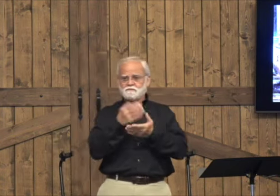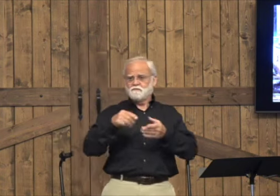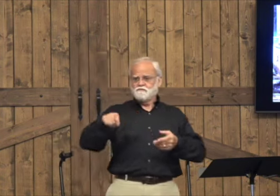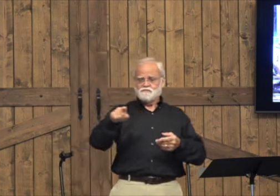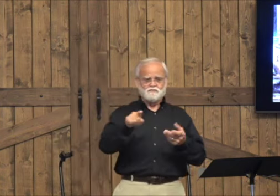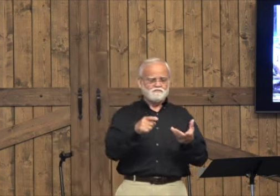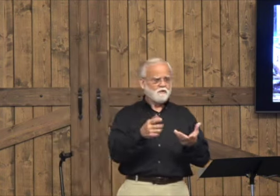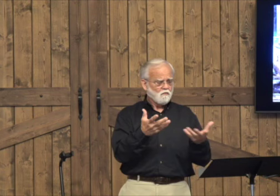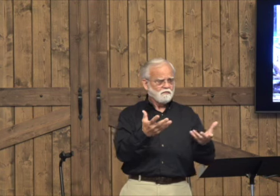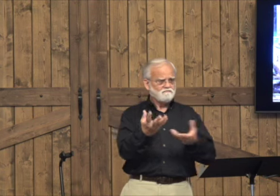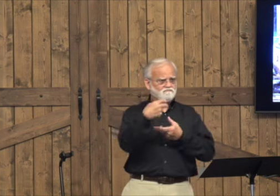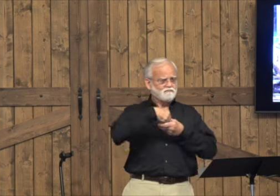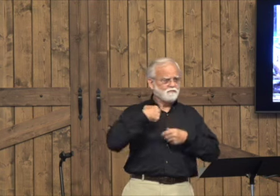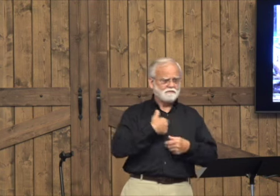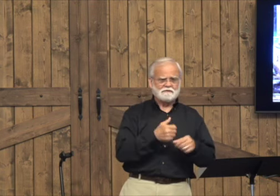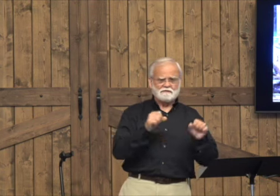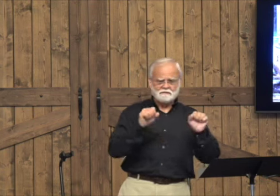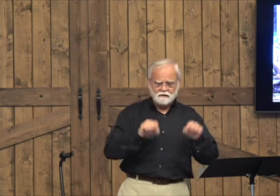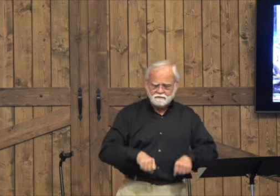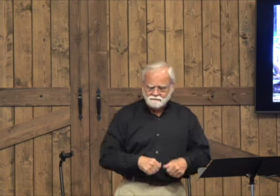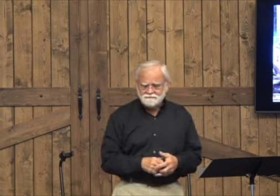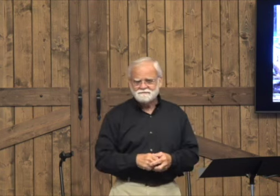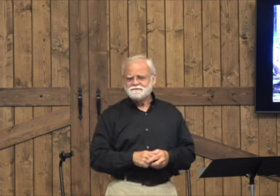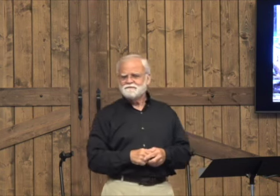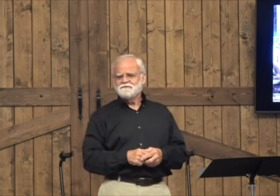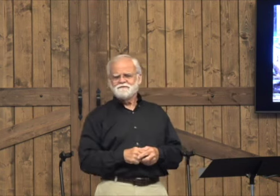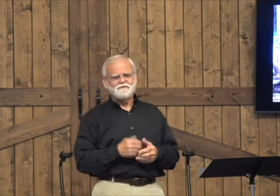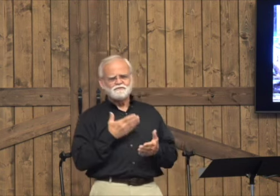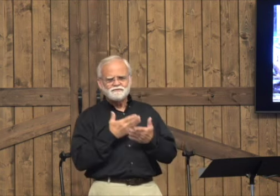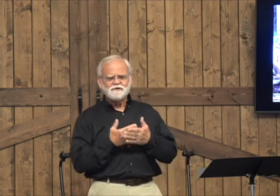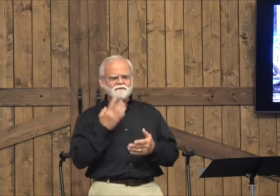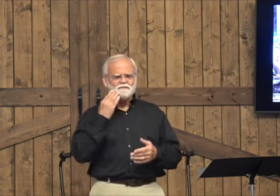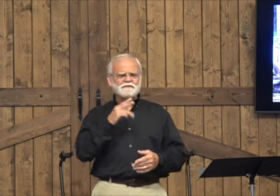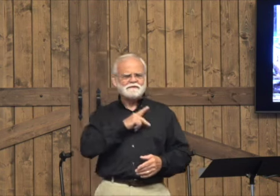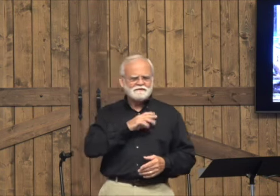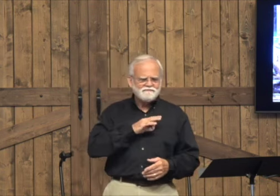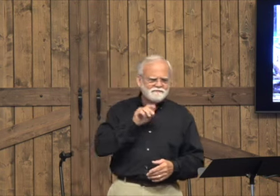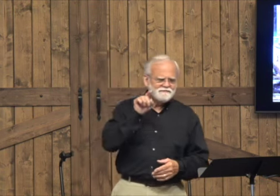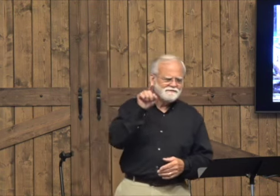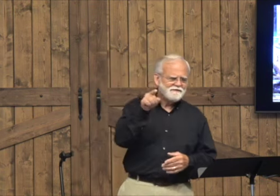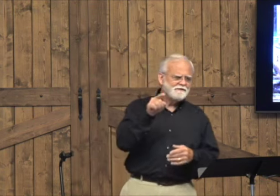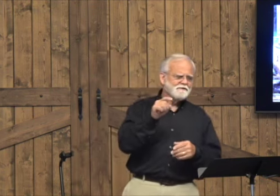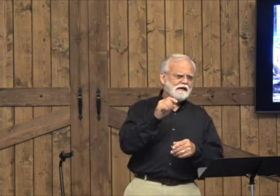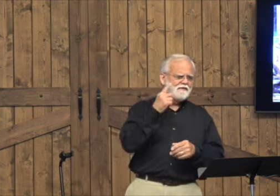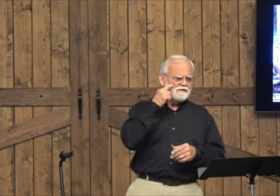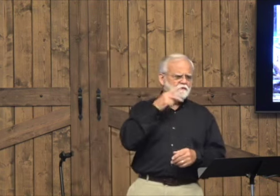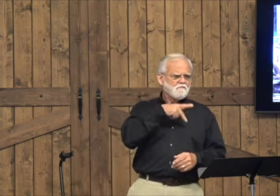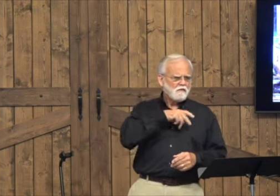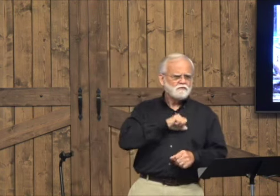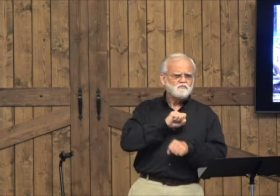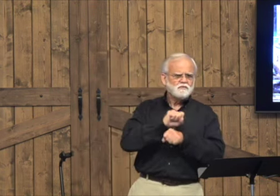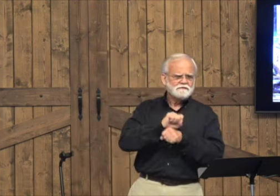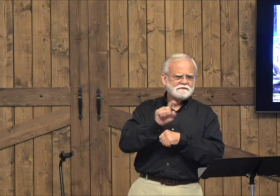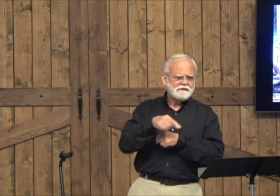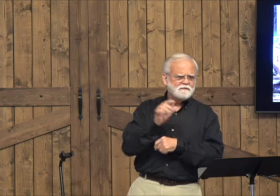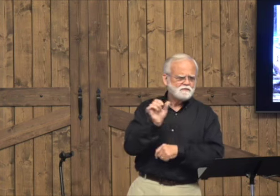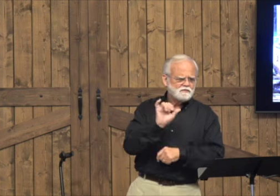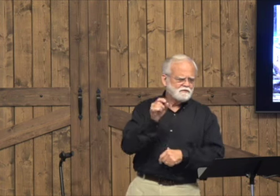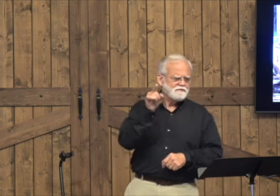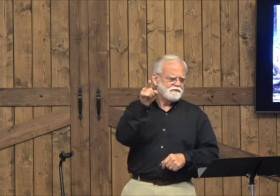Maybe in the fall some more of you can join to be a part of it. I know Kenneth always goes and Paula always